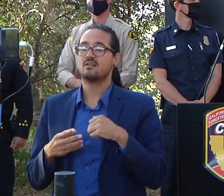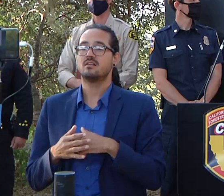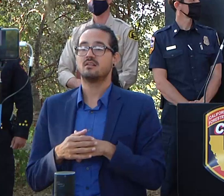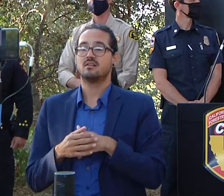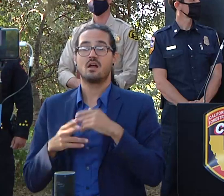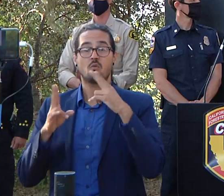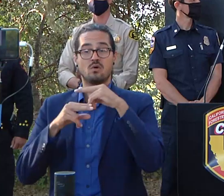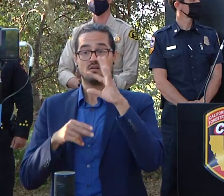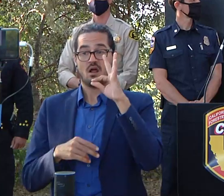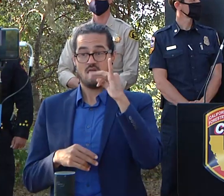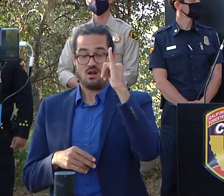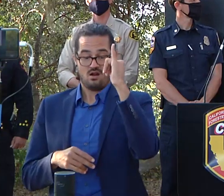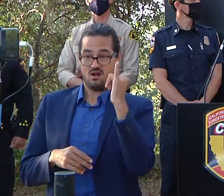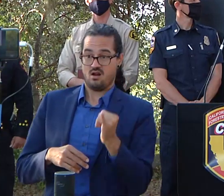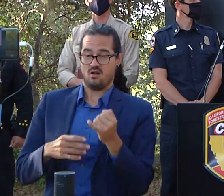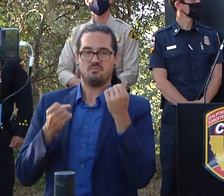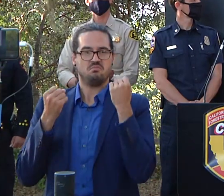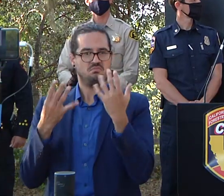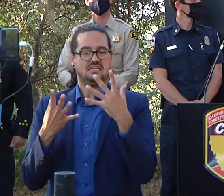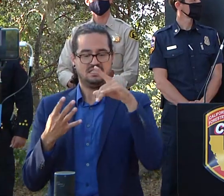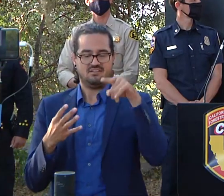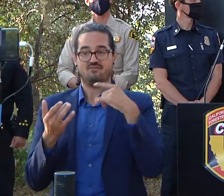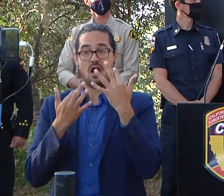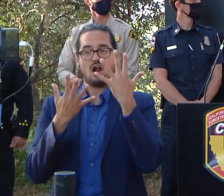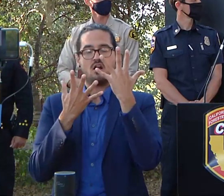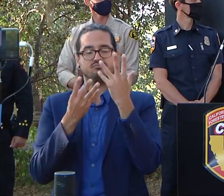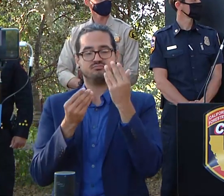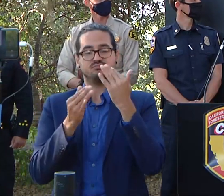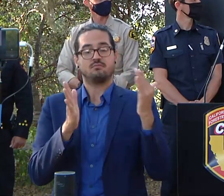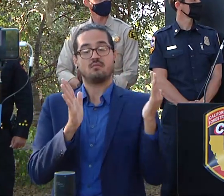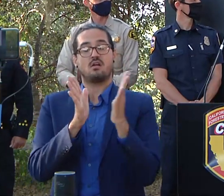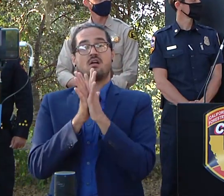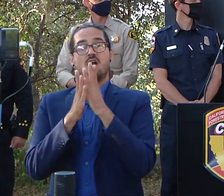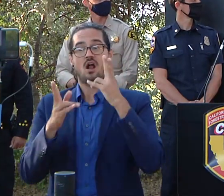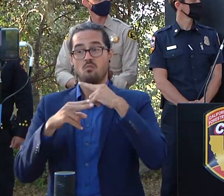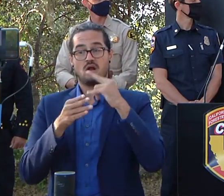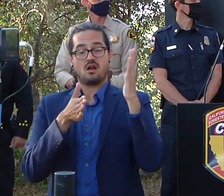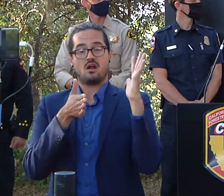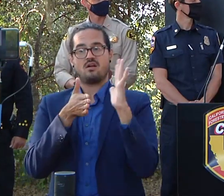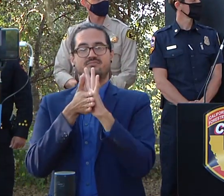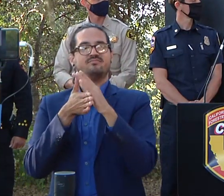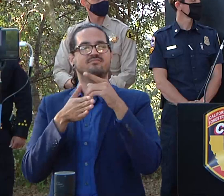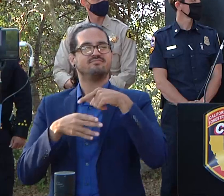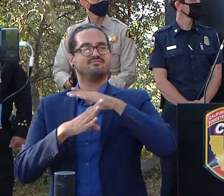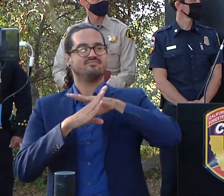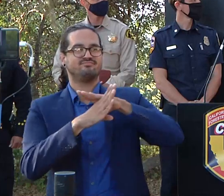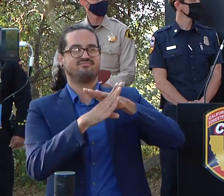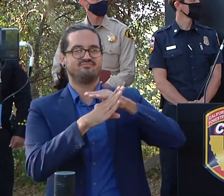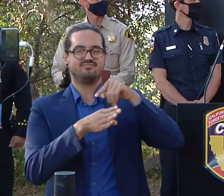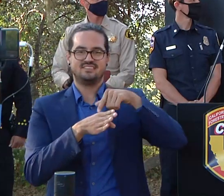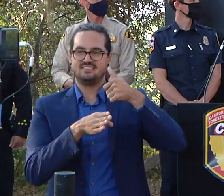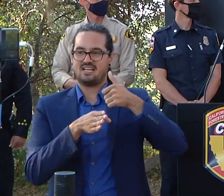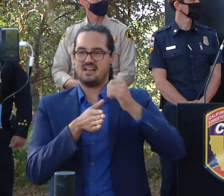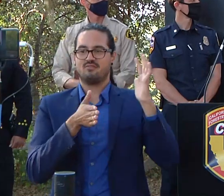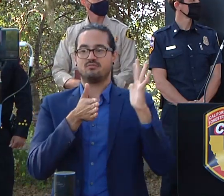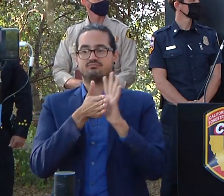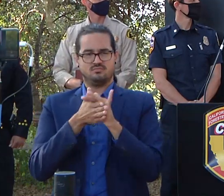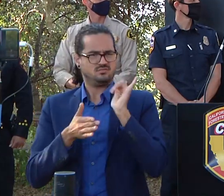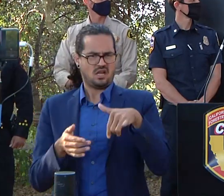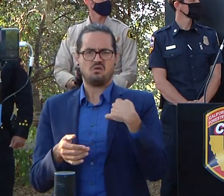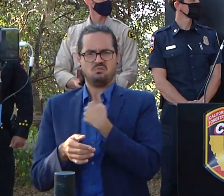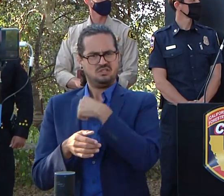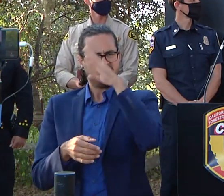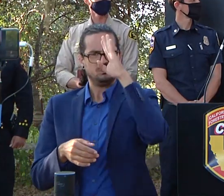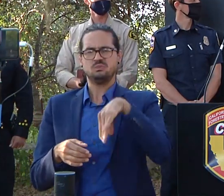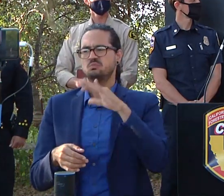slowly burned down stopped at highway 9 so when you see that that that was just part of the the strategy of letting that burn down to our